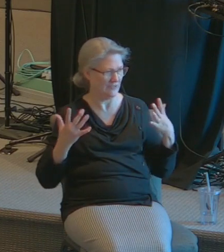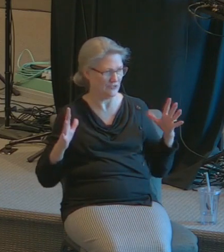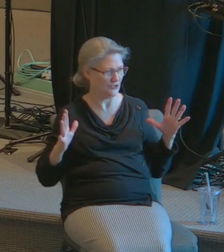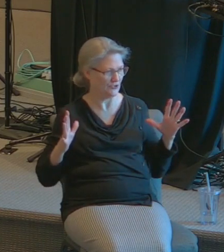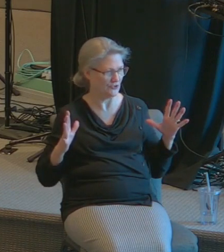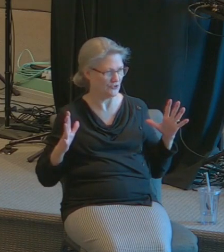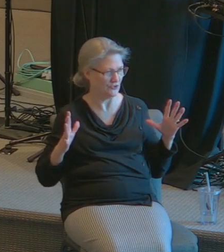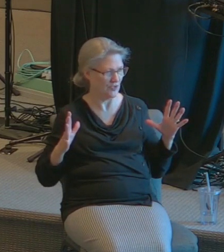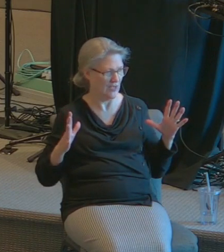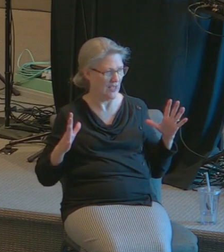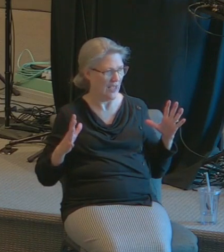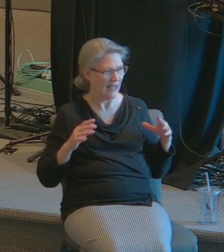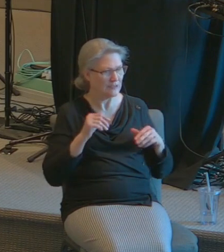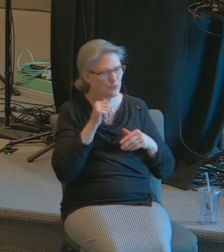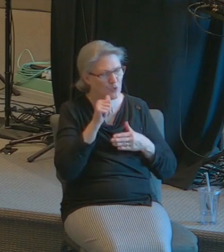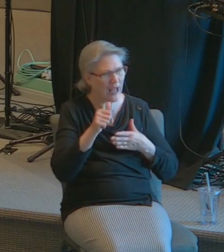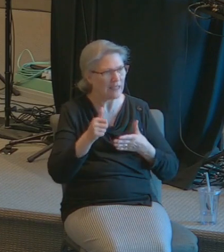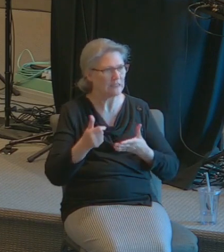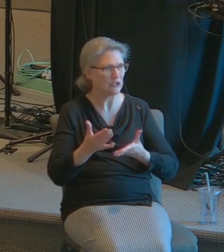of the glory of God